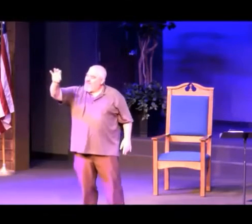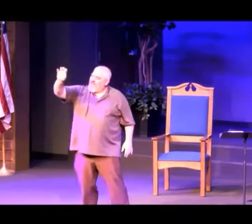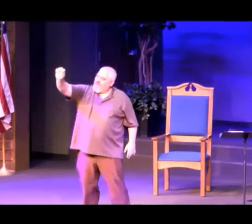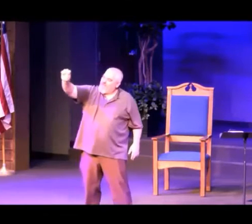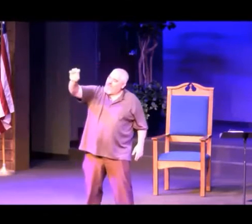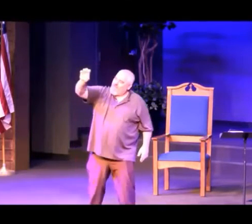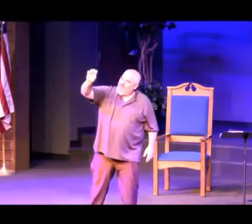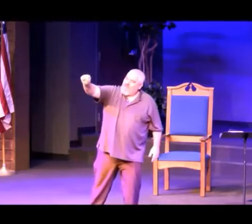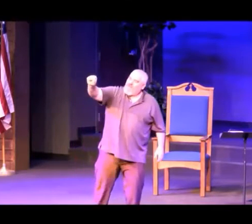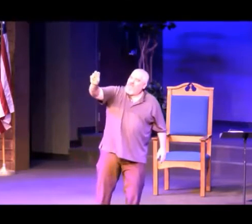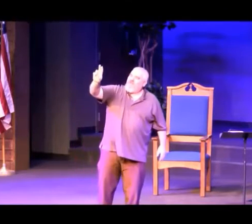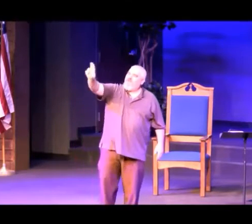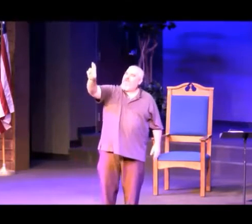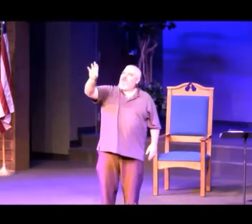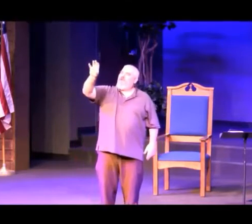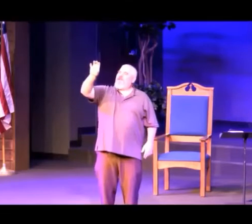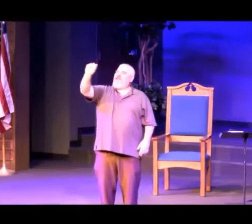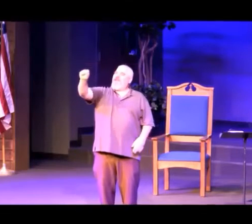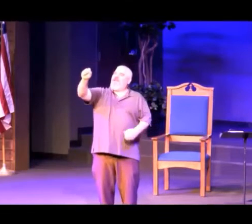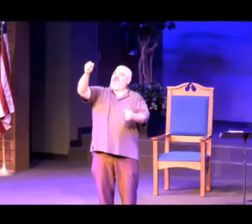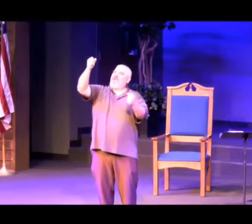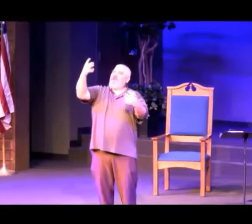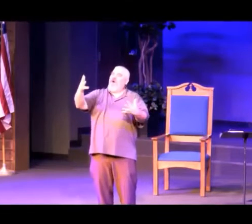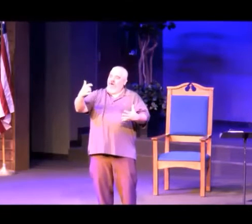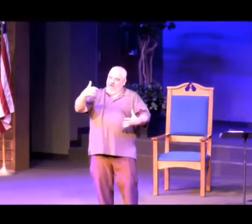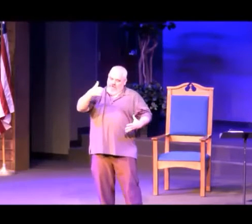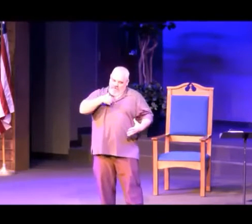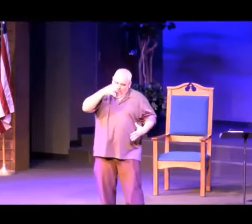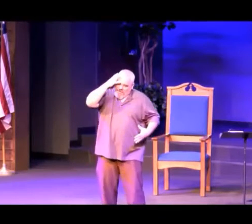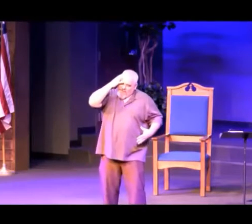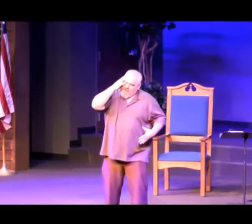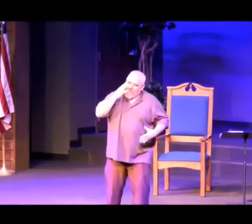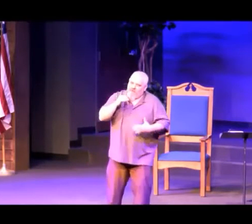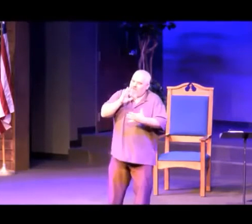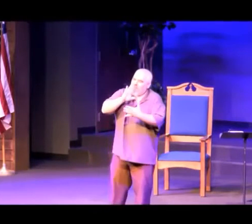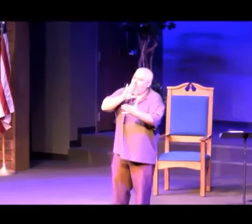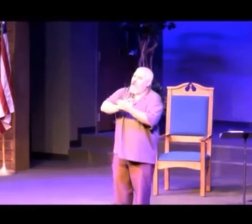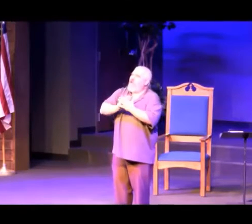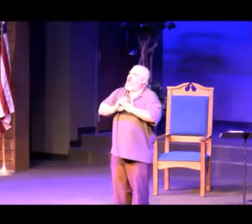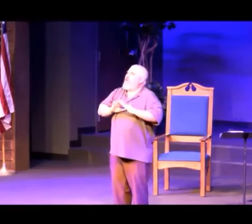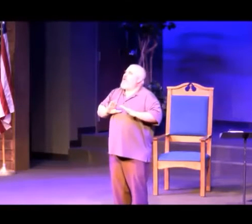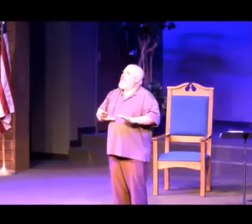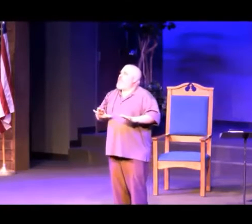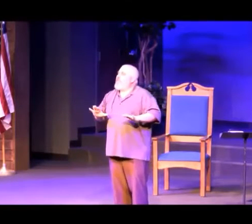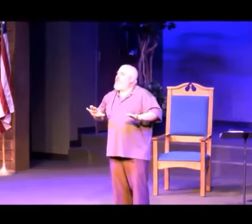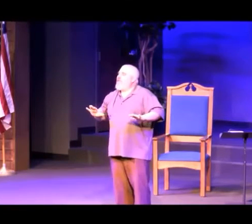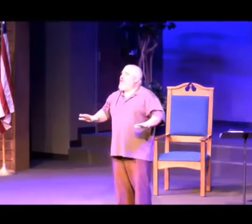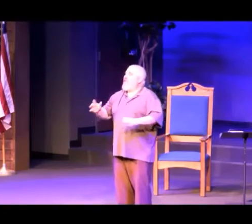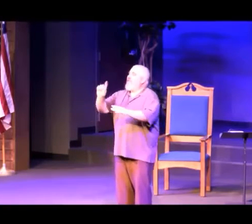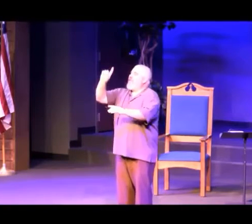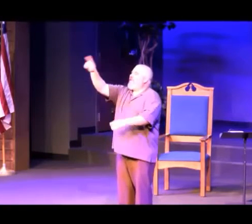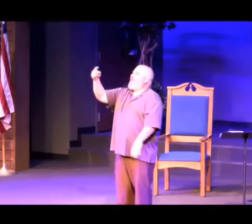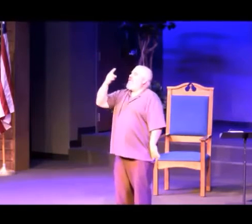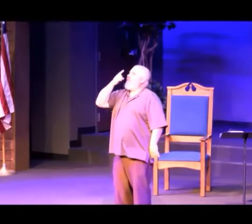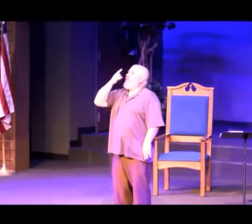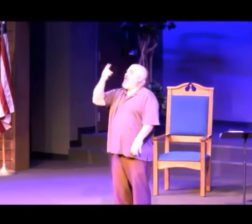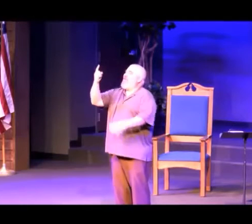that calms my fears Jesus, there'll never be any other